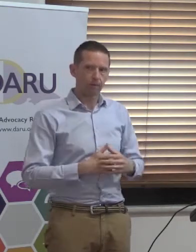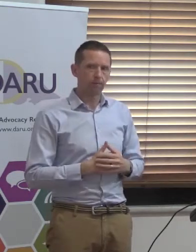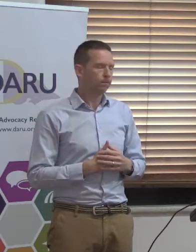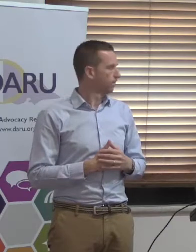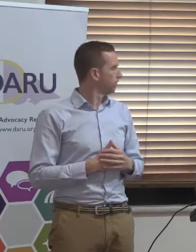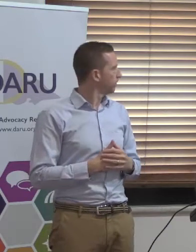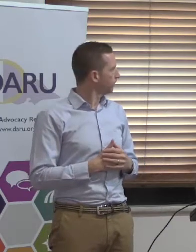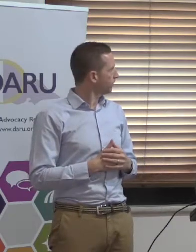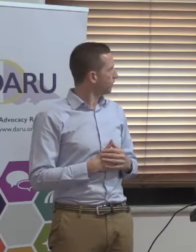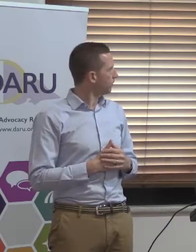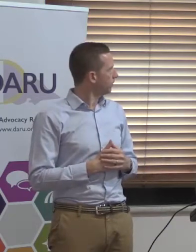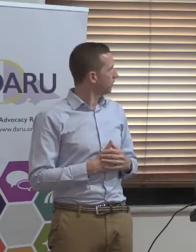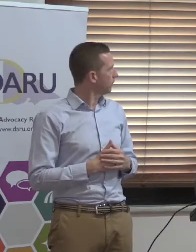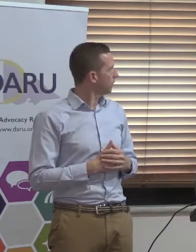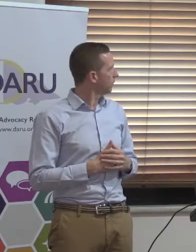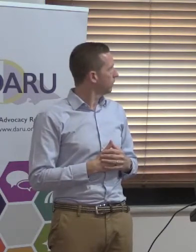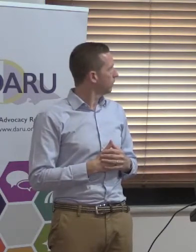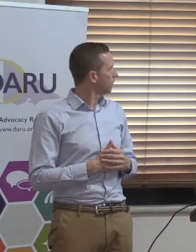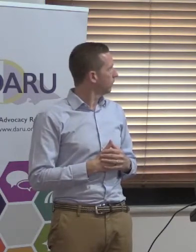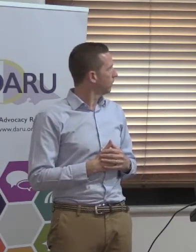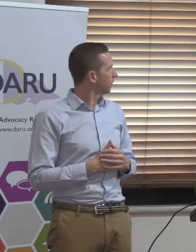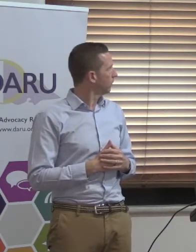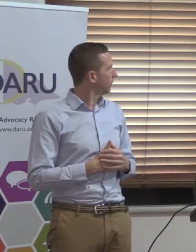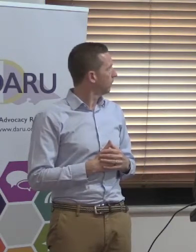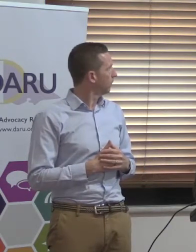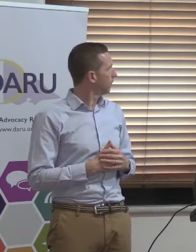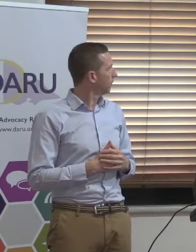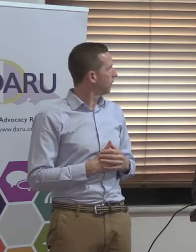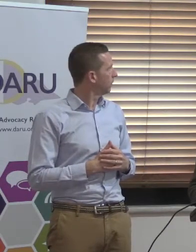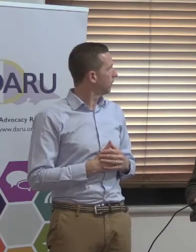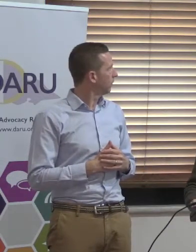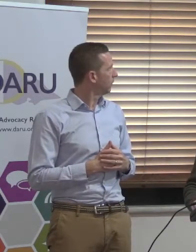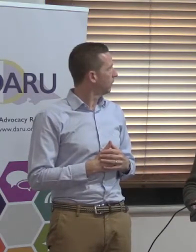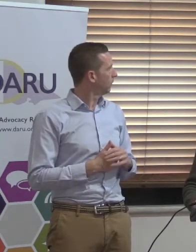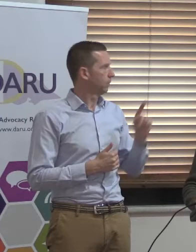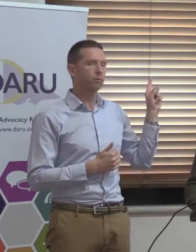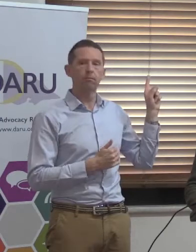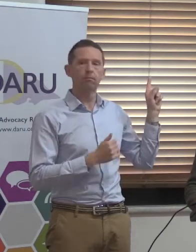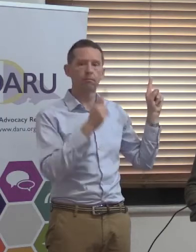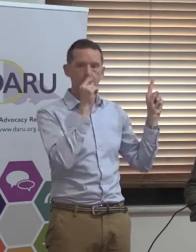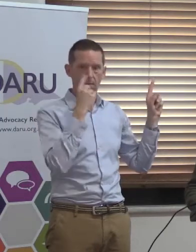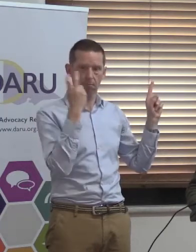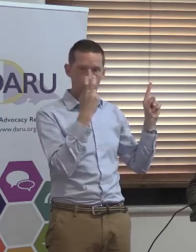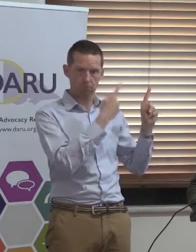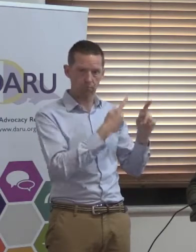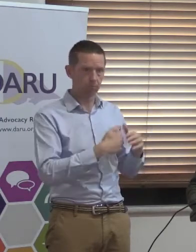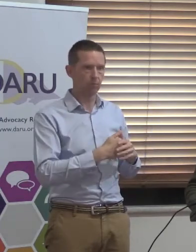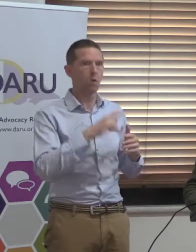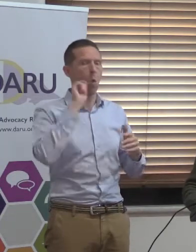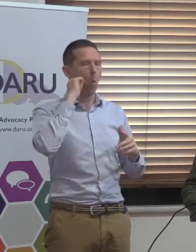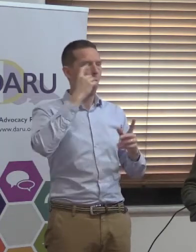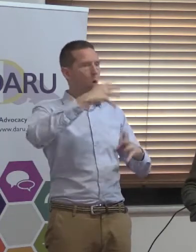I could search that and that will pull up